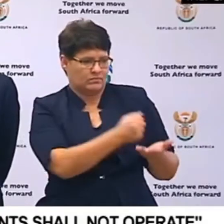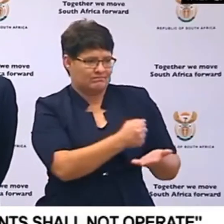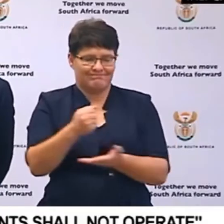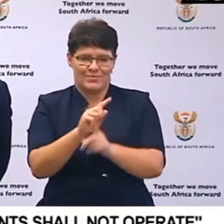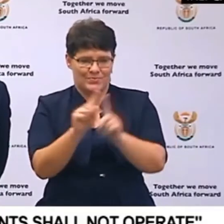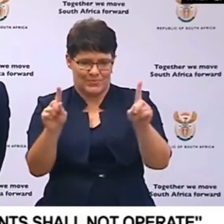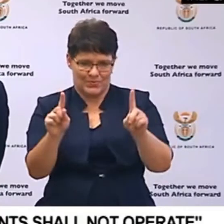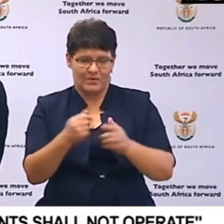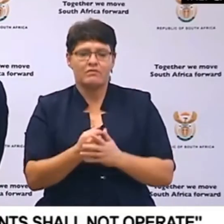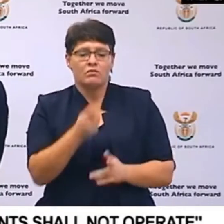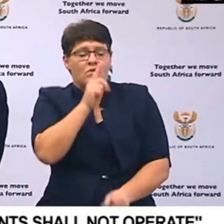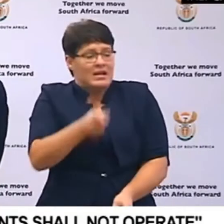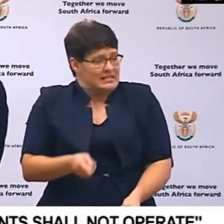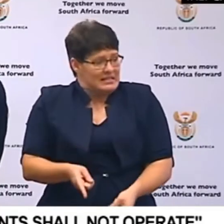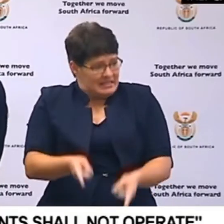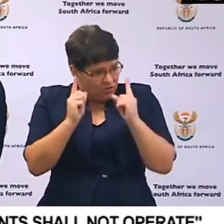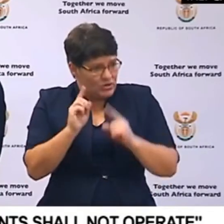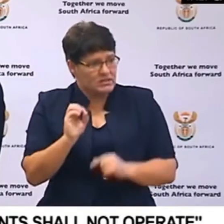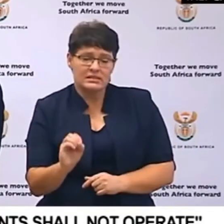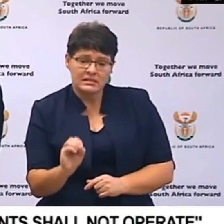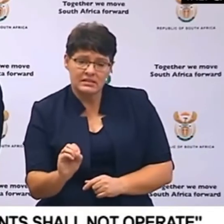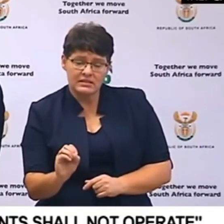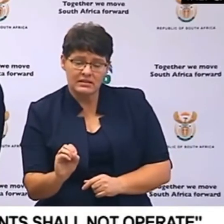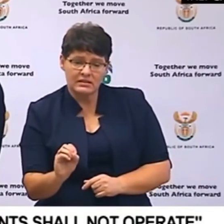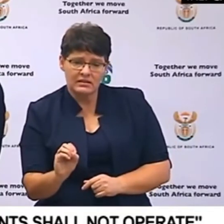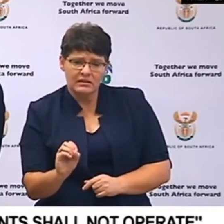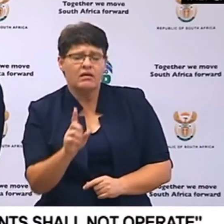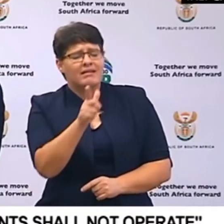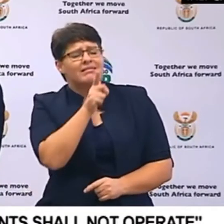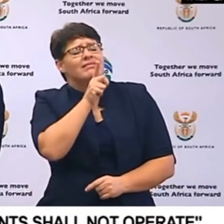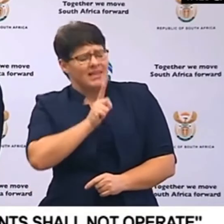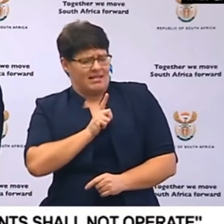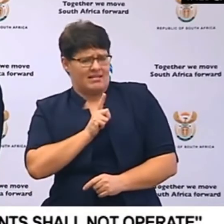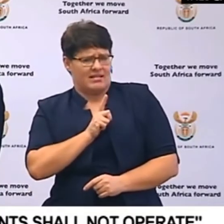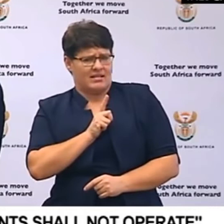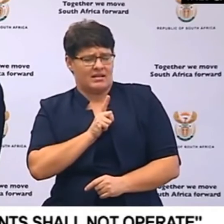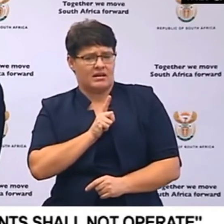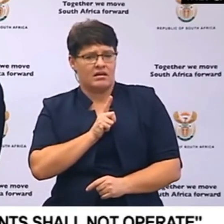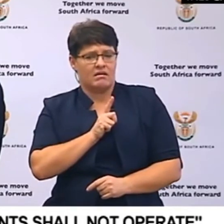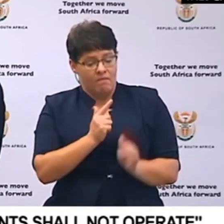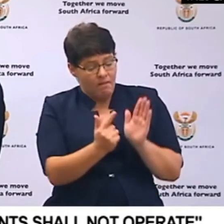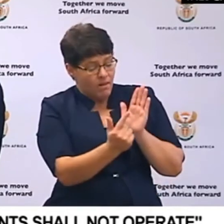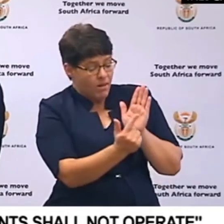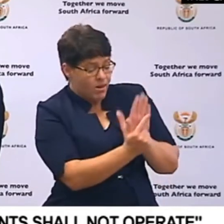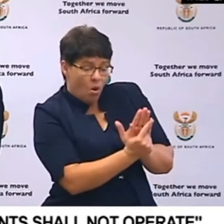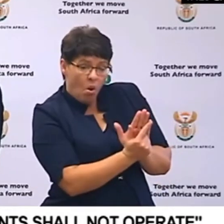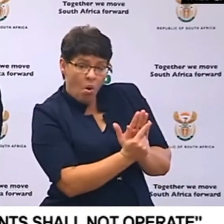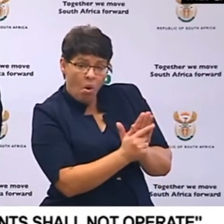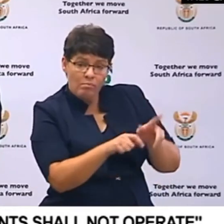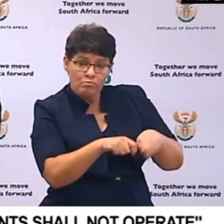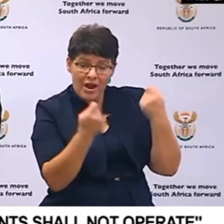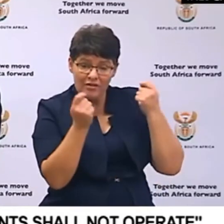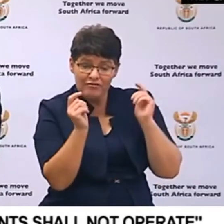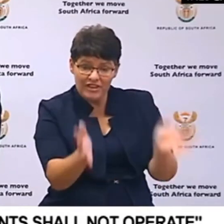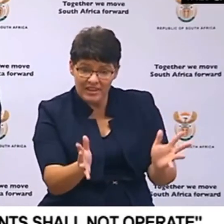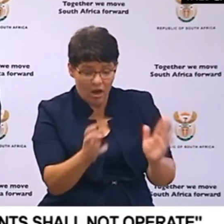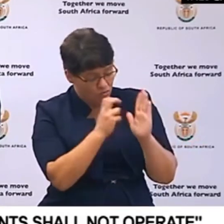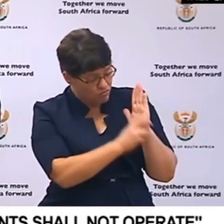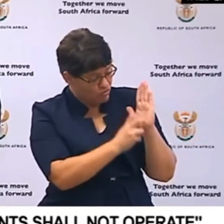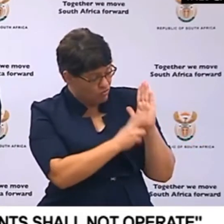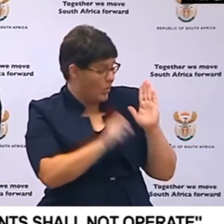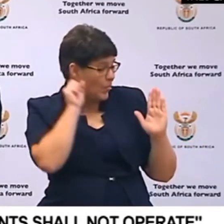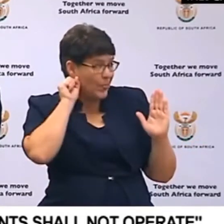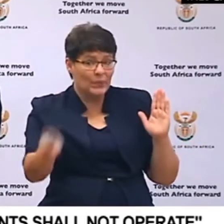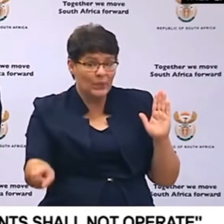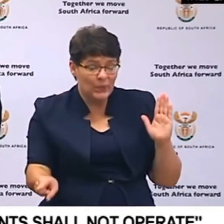to show that you are serious it tells us that if you break these laws or these regulations